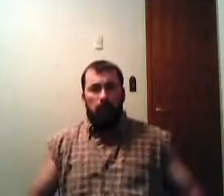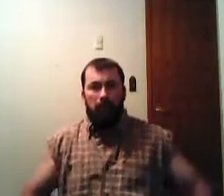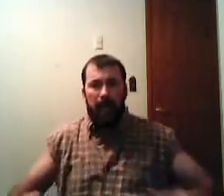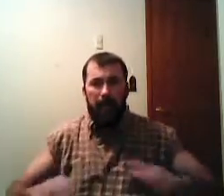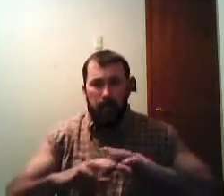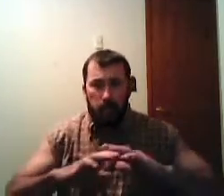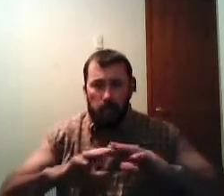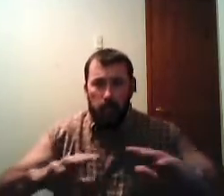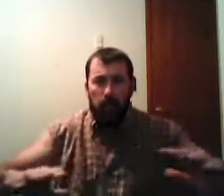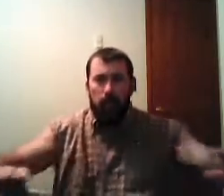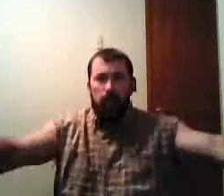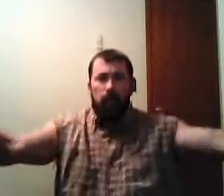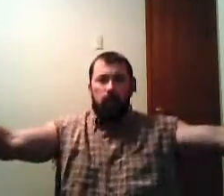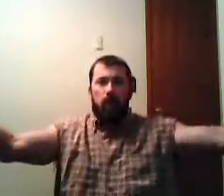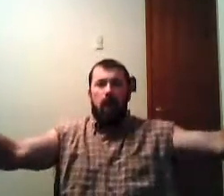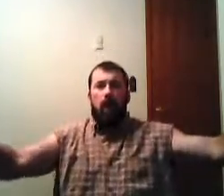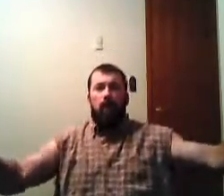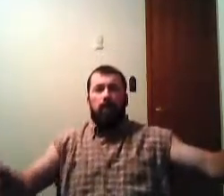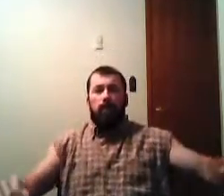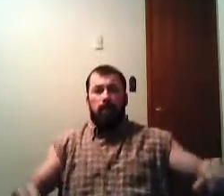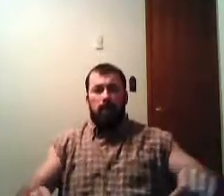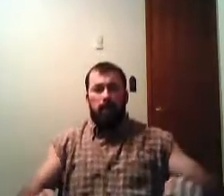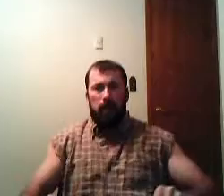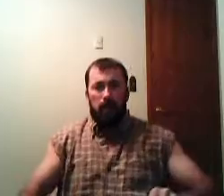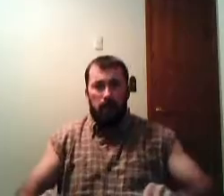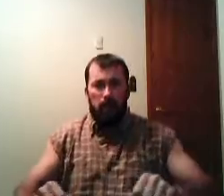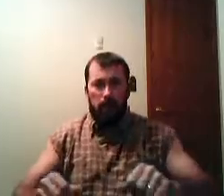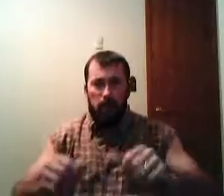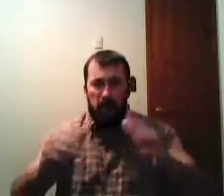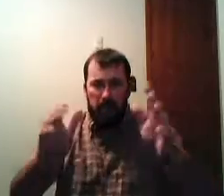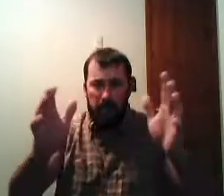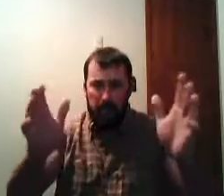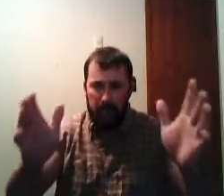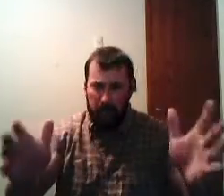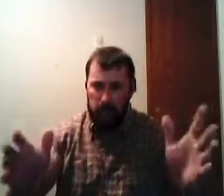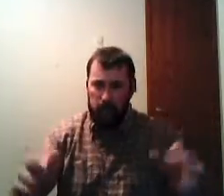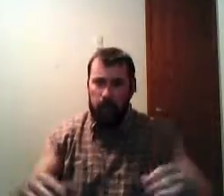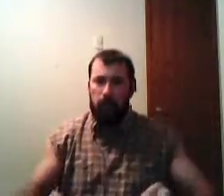hurricanes will destroy homes Jesus said these things would come